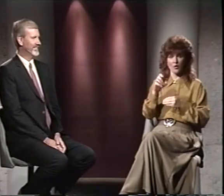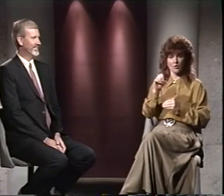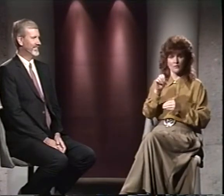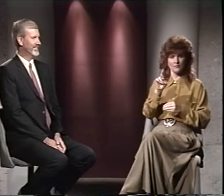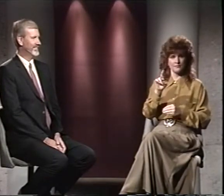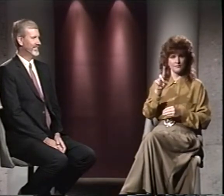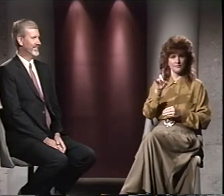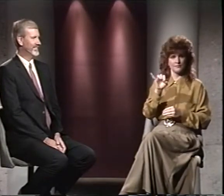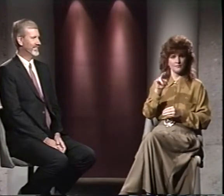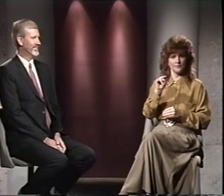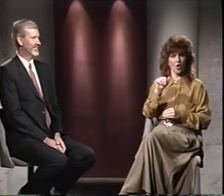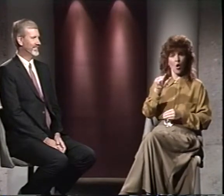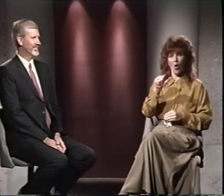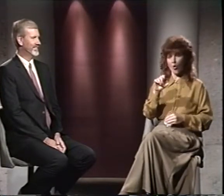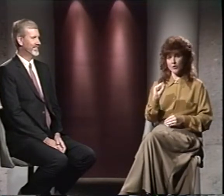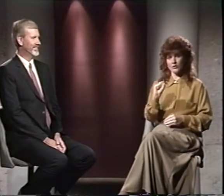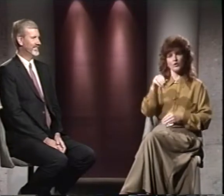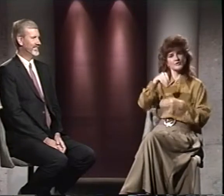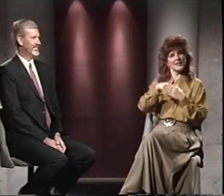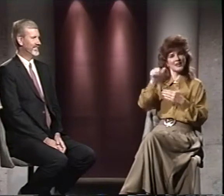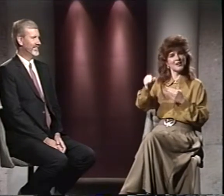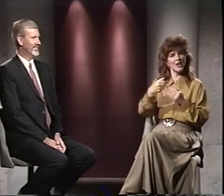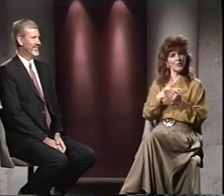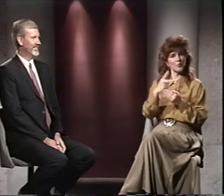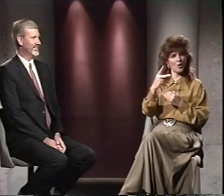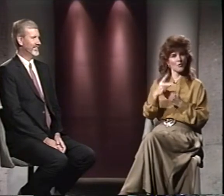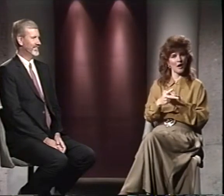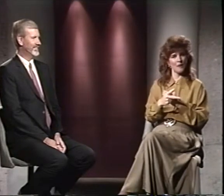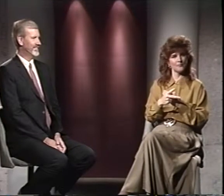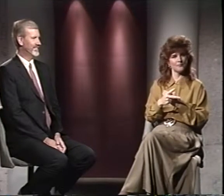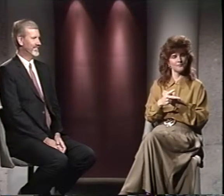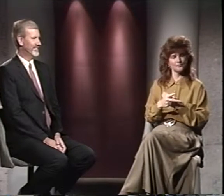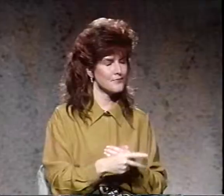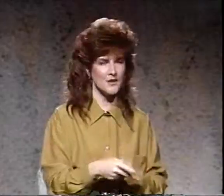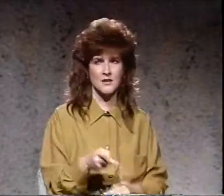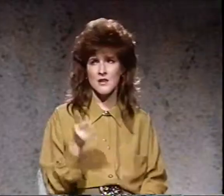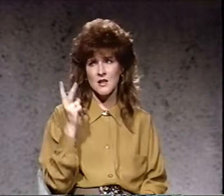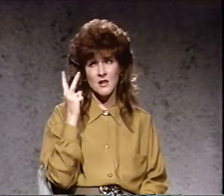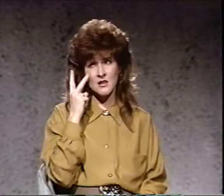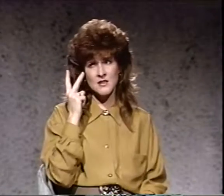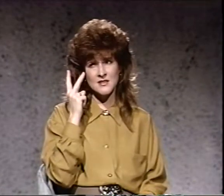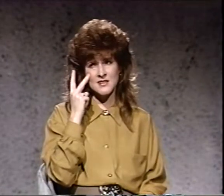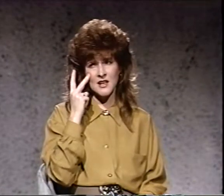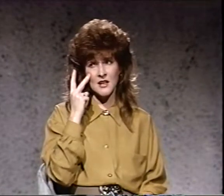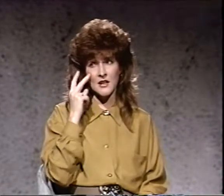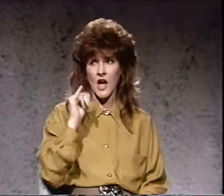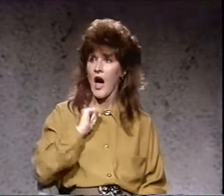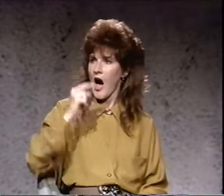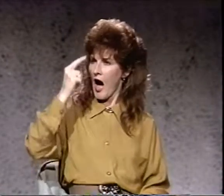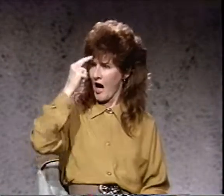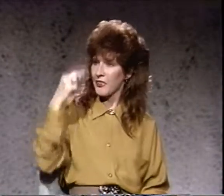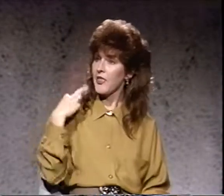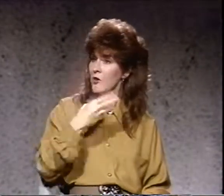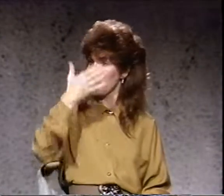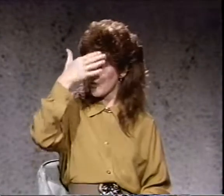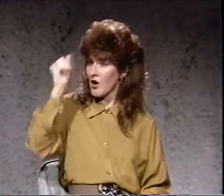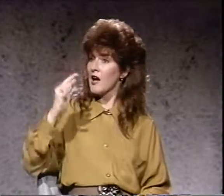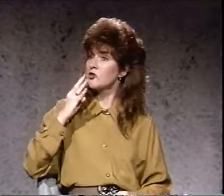ordinals in another program. Let's see, I think we forgot to